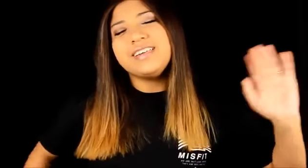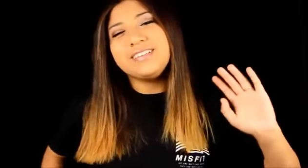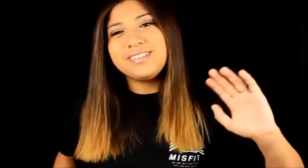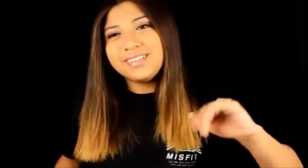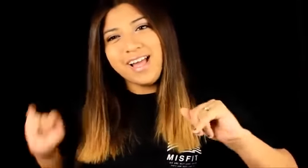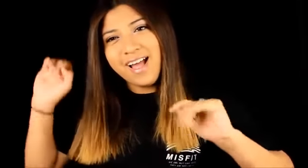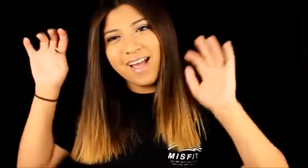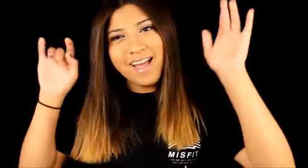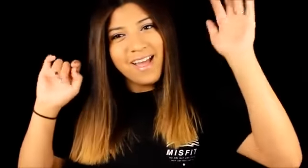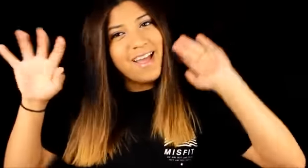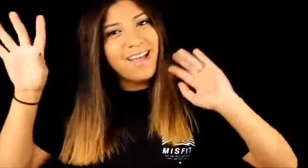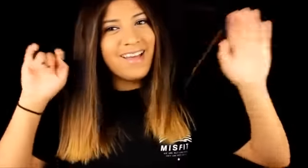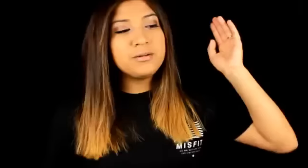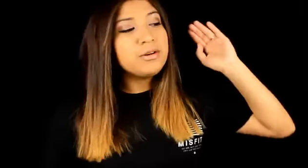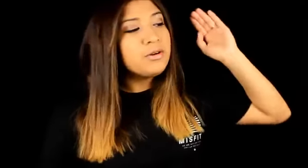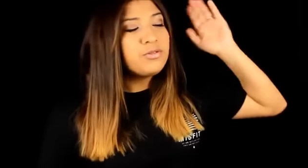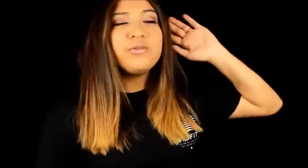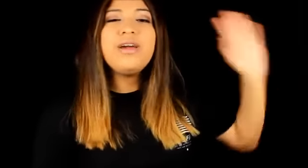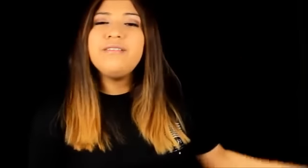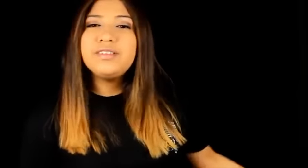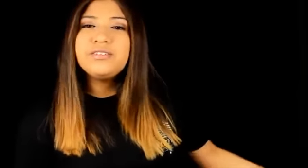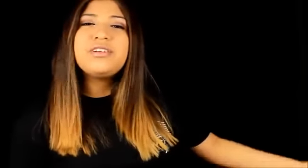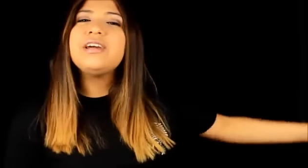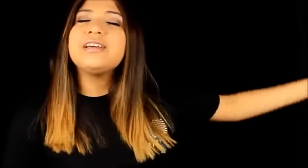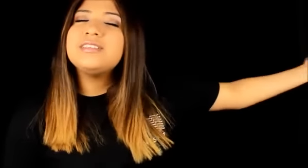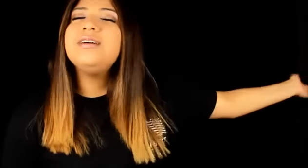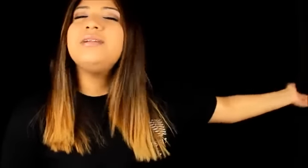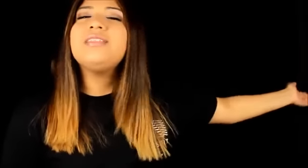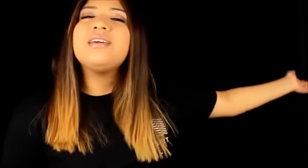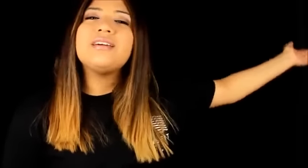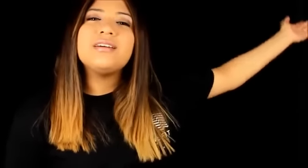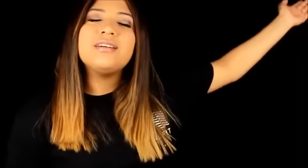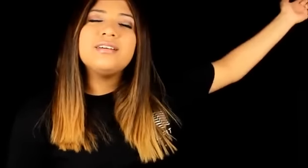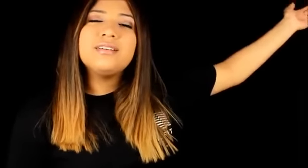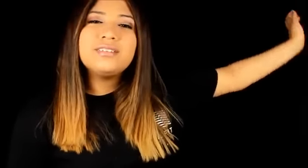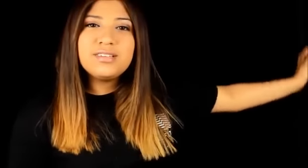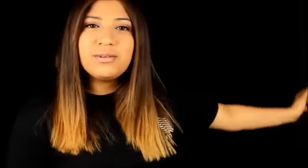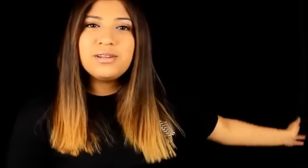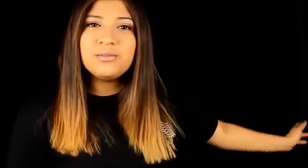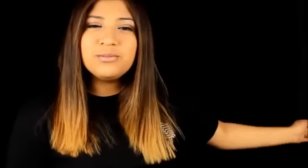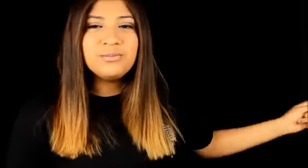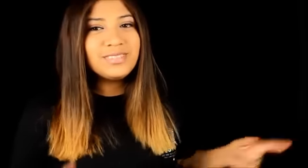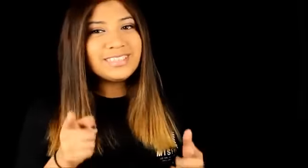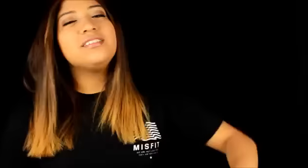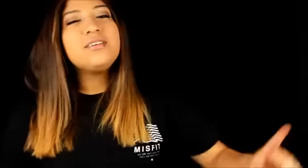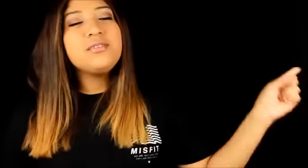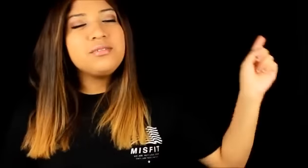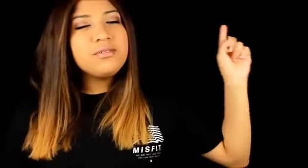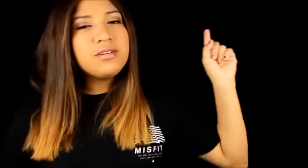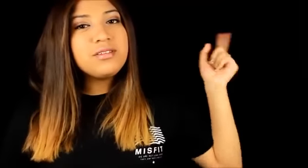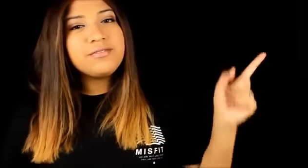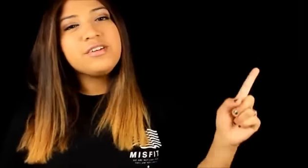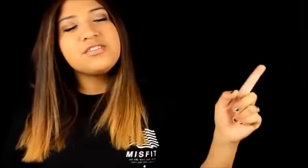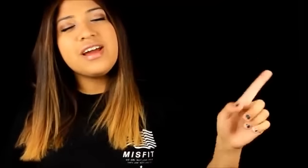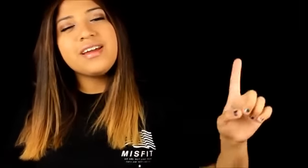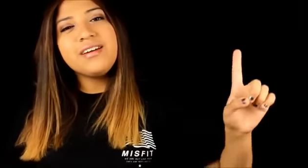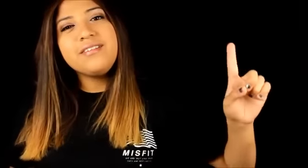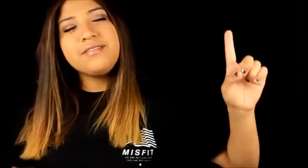I'm going to go through every single track and tell you what I think that's what I do so the first track of